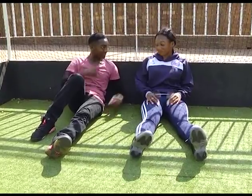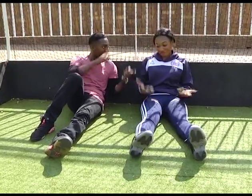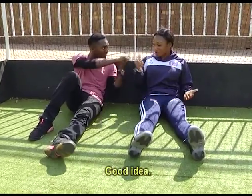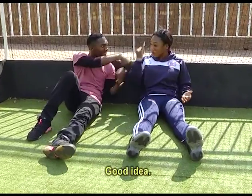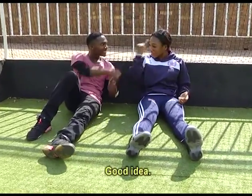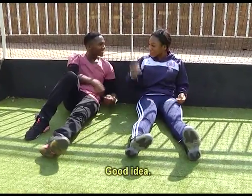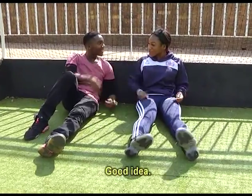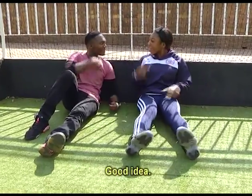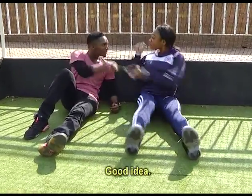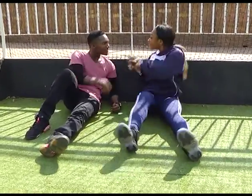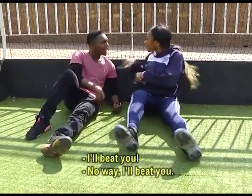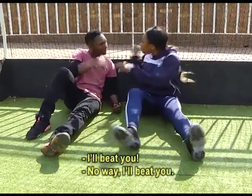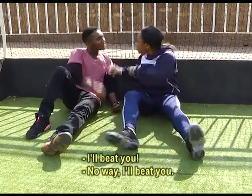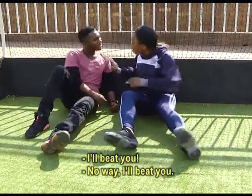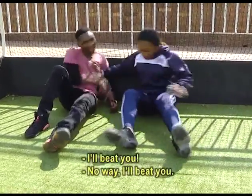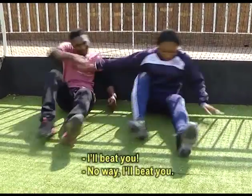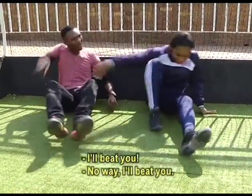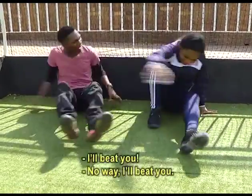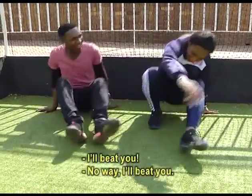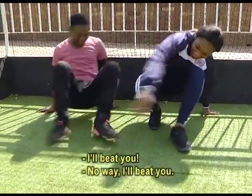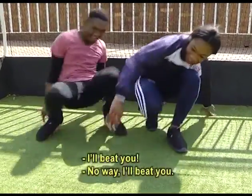Good idea! I'll beat you! No way! I'll beat you!